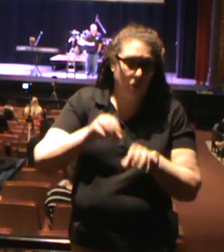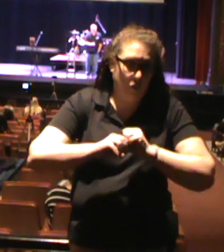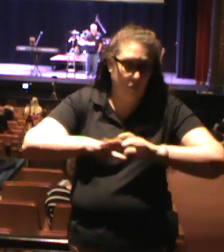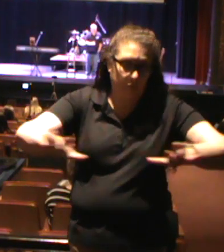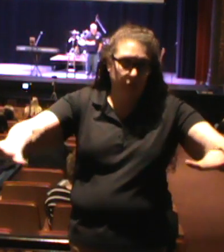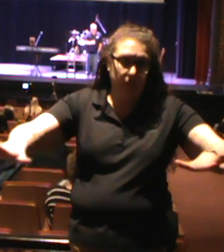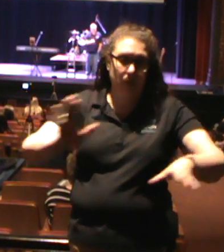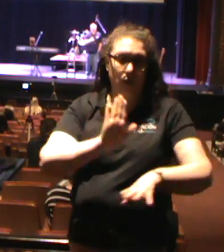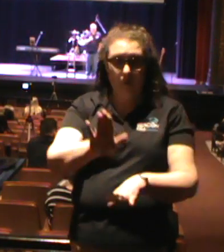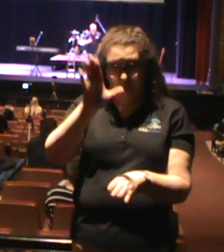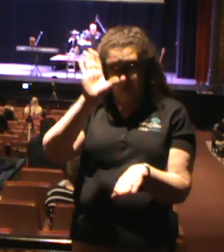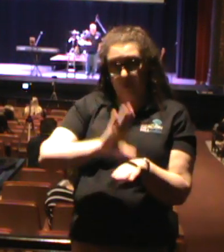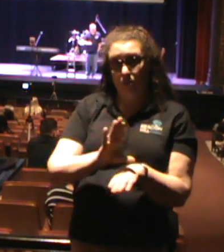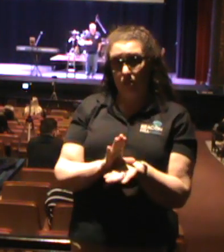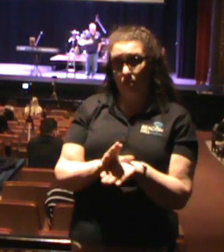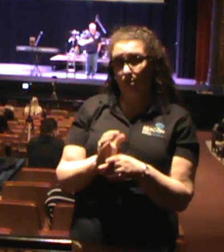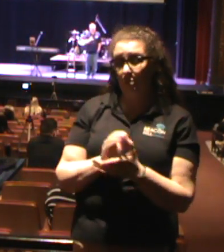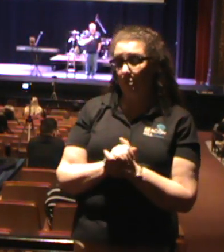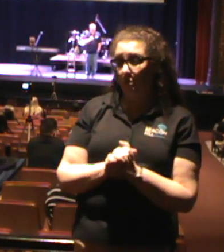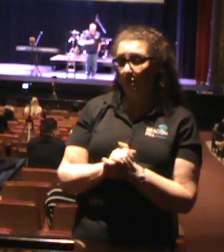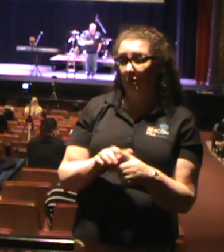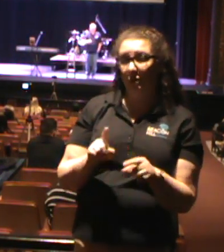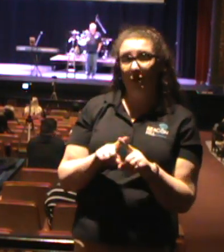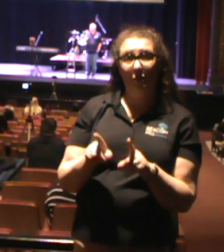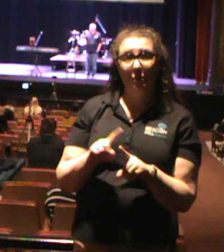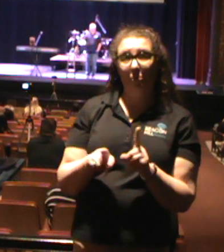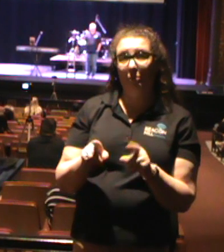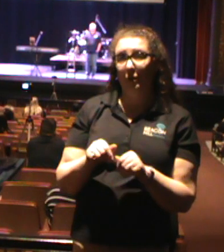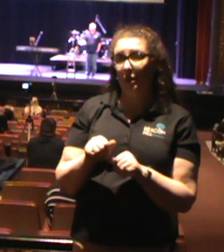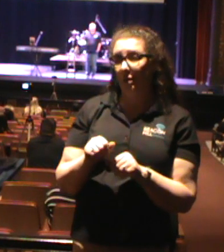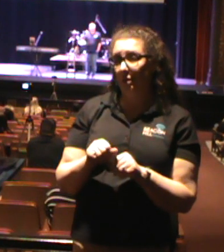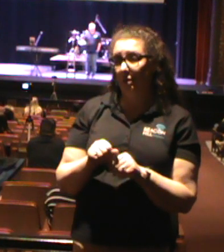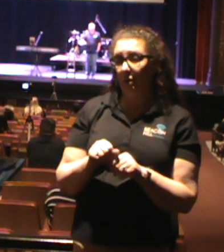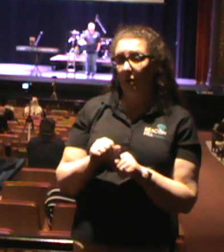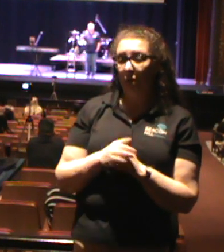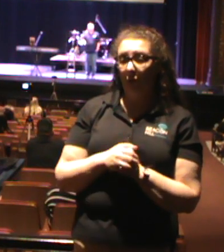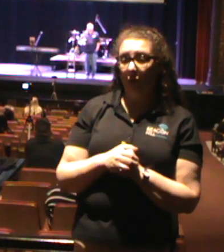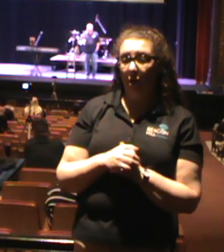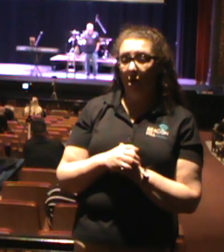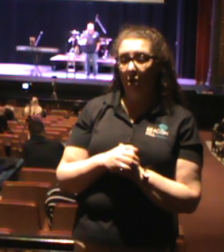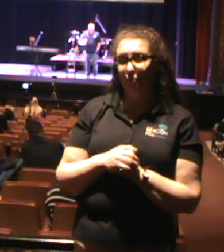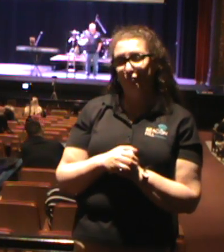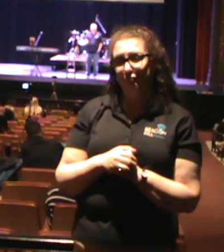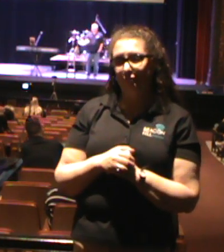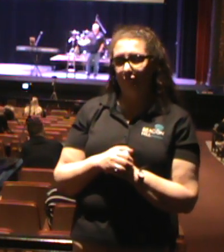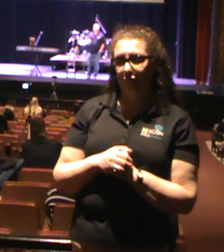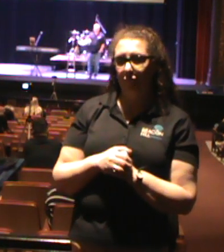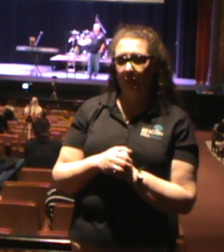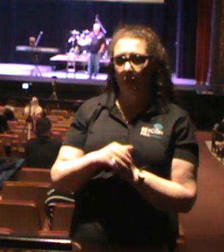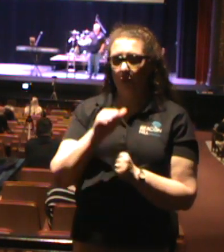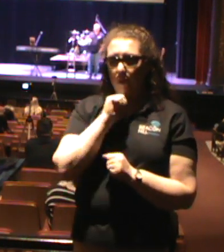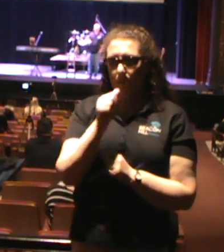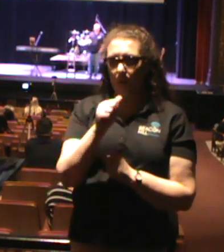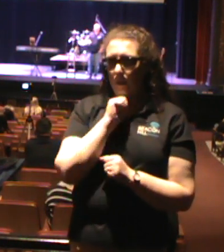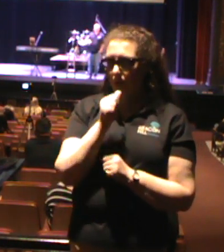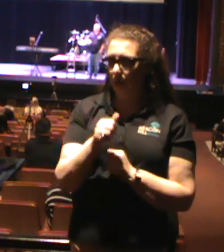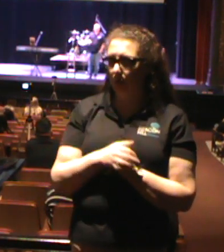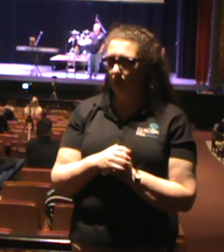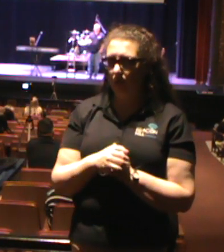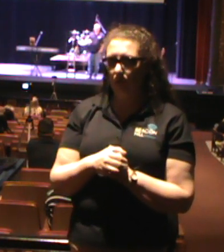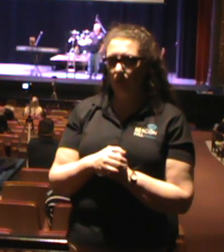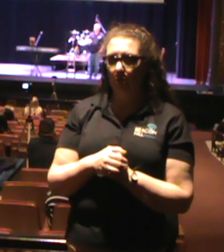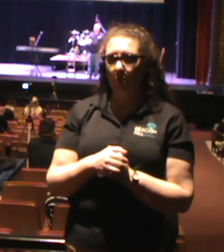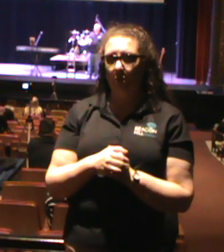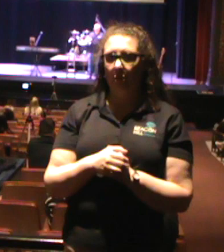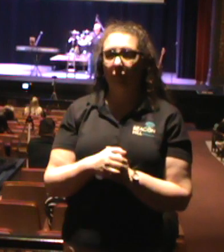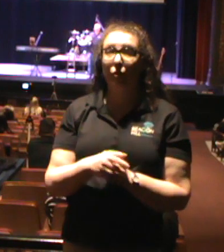churches at the expense of expanding the kingdom. H.P. Charles says it like this,